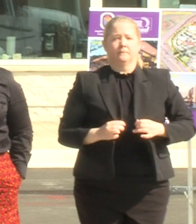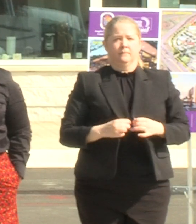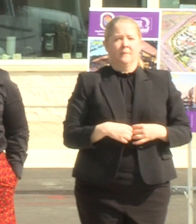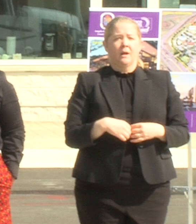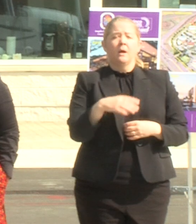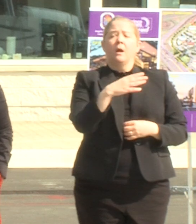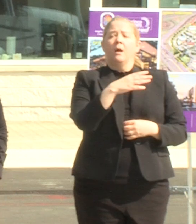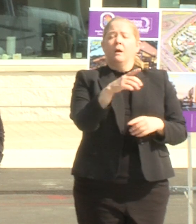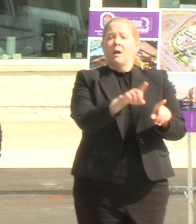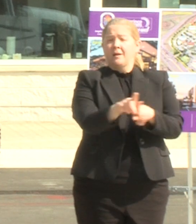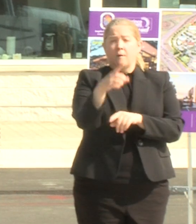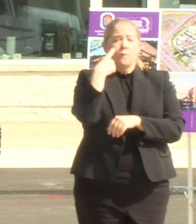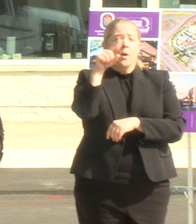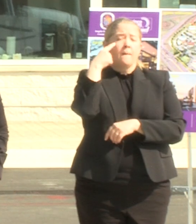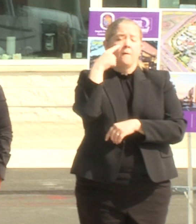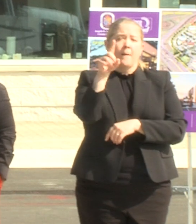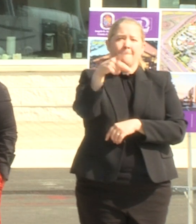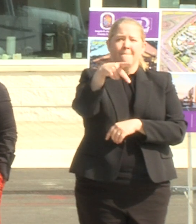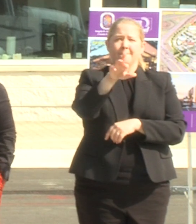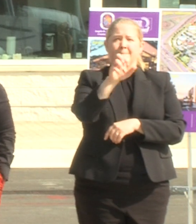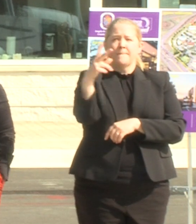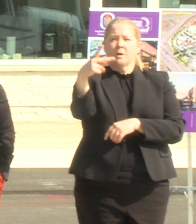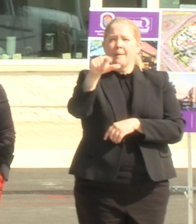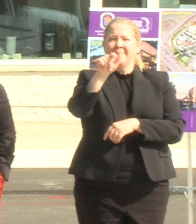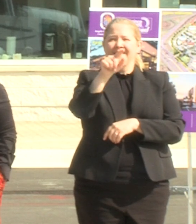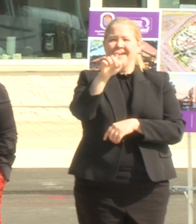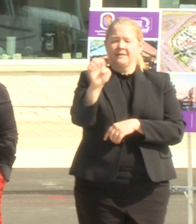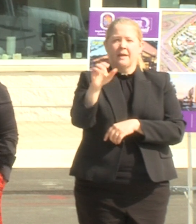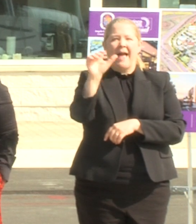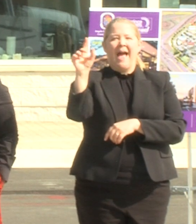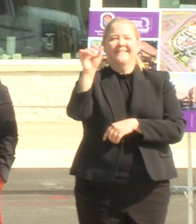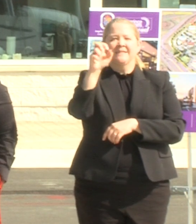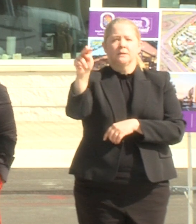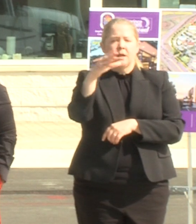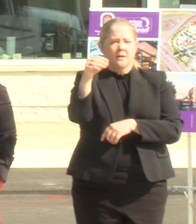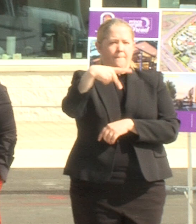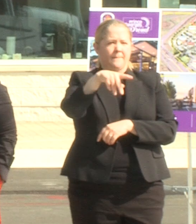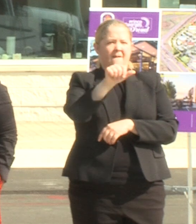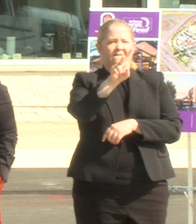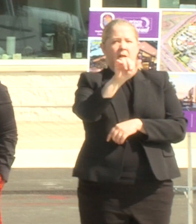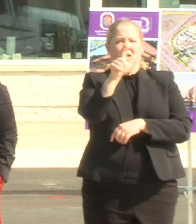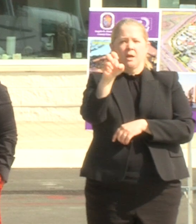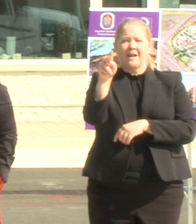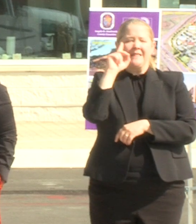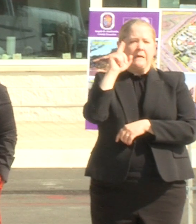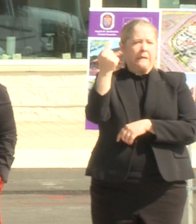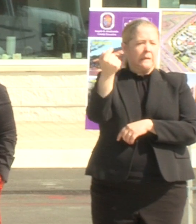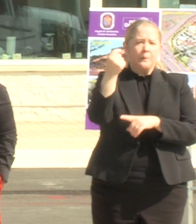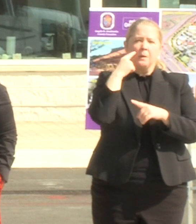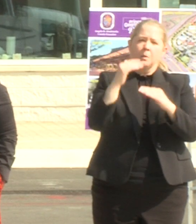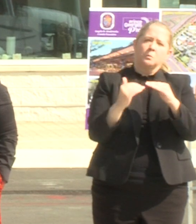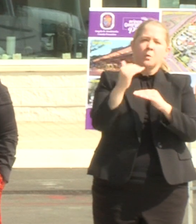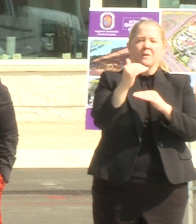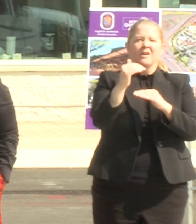and for uh for park place addison road metro and the pavilion i think we're estimating about a little north of two million dollars a year